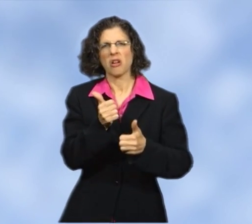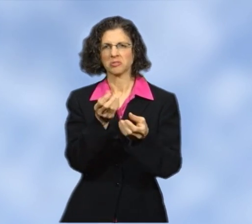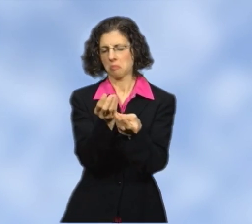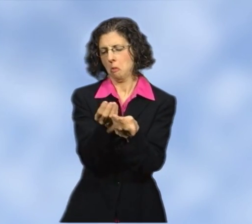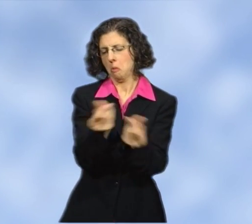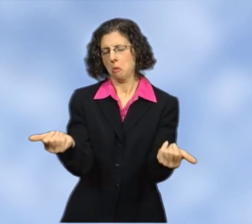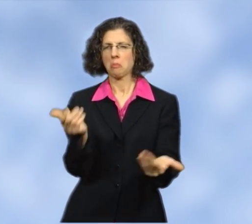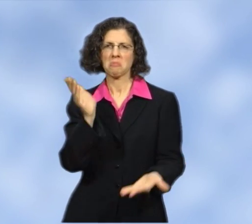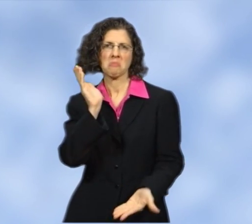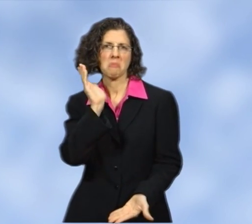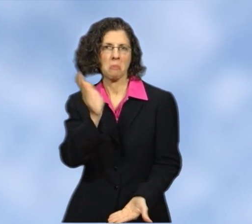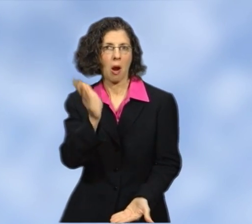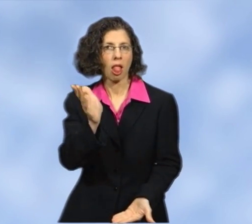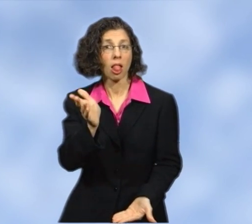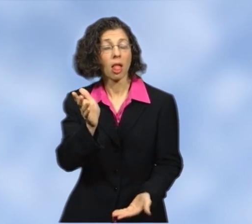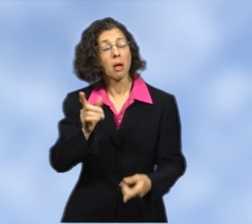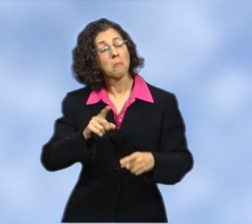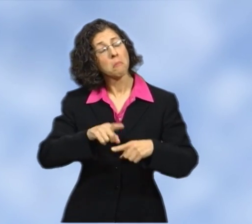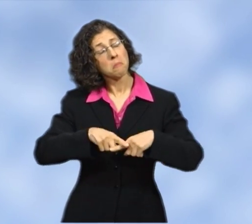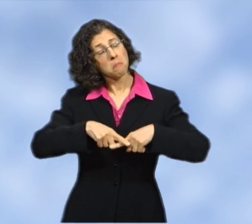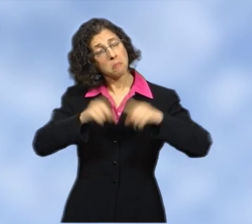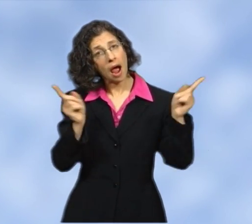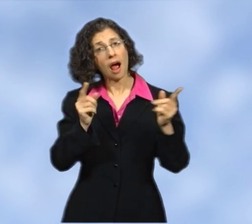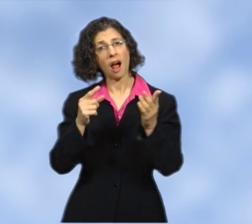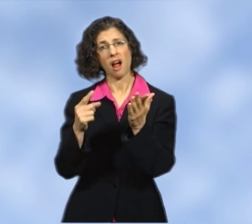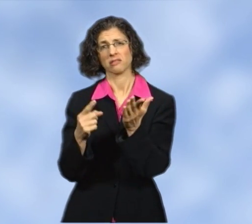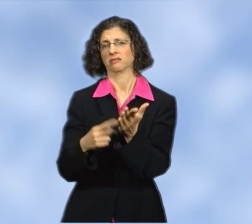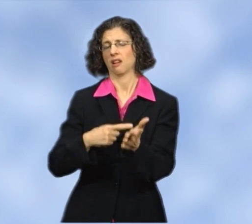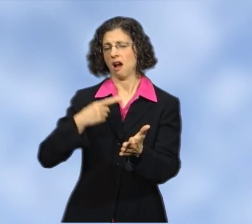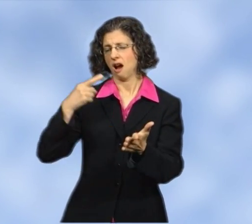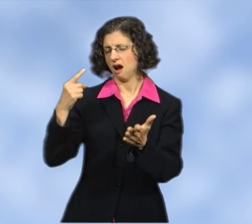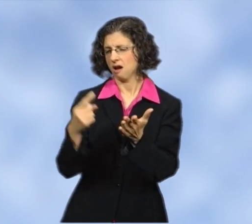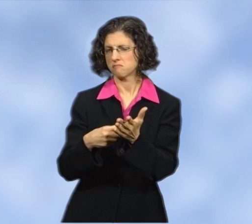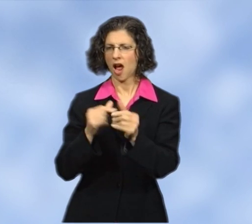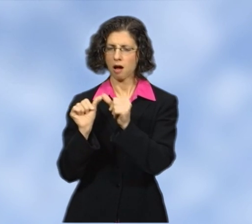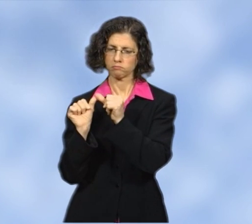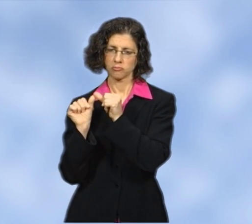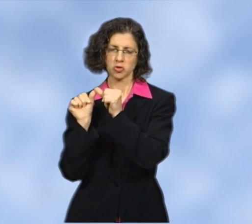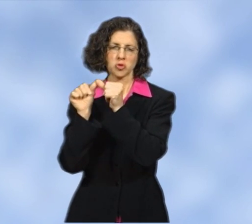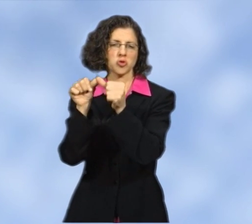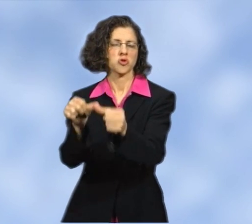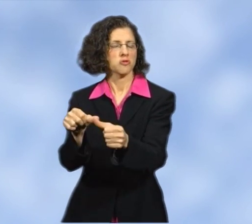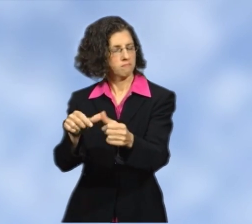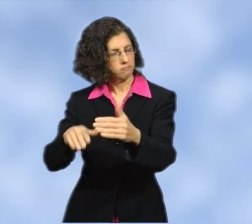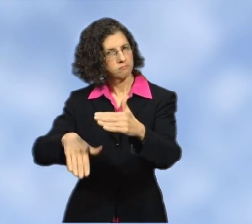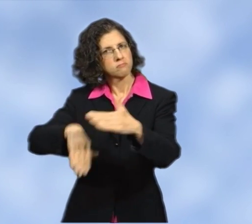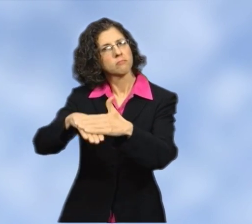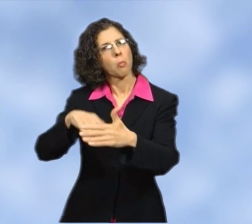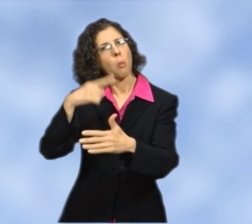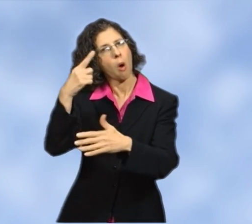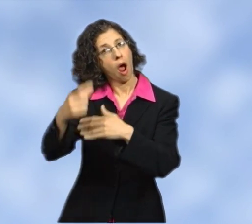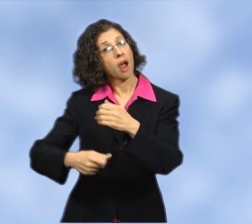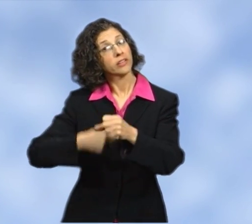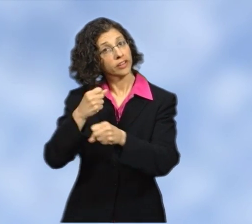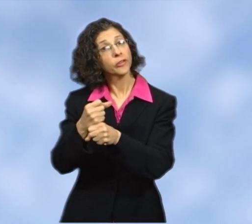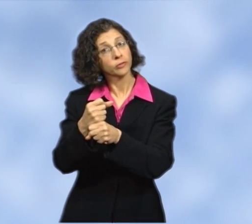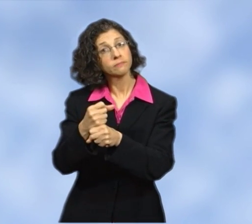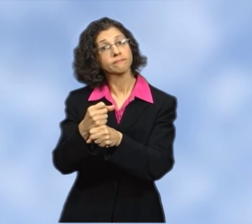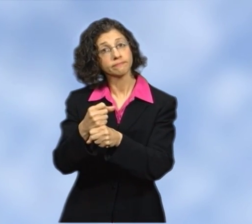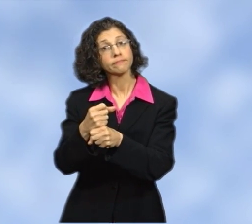Although these changes usually disappear, some effects may last for as long as